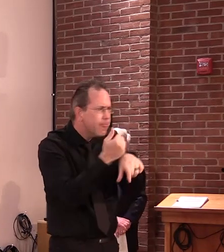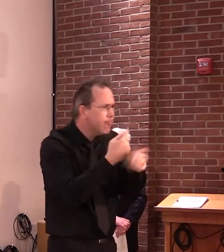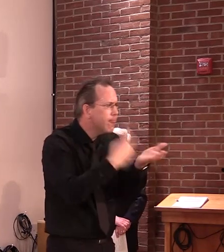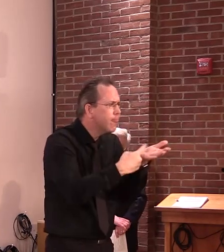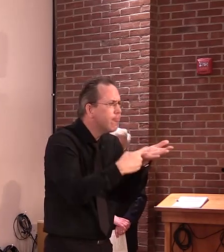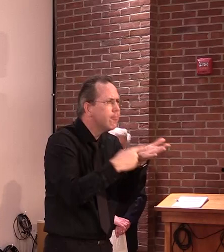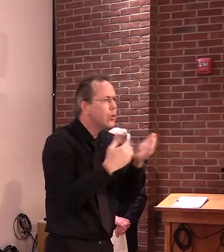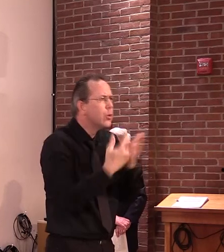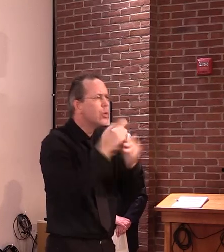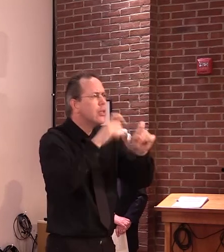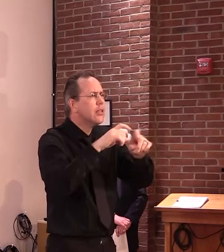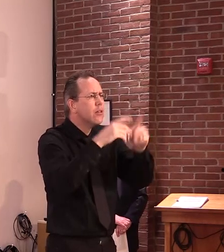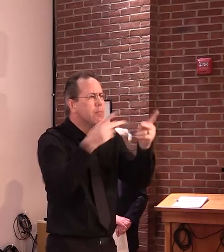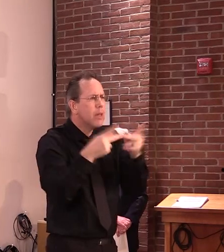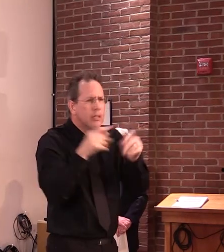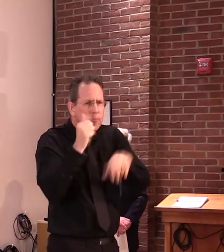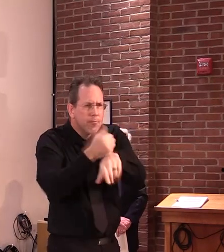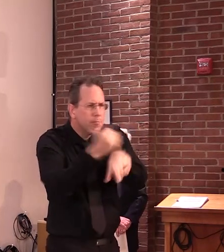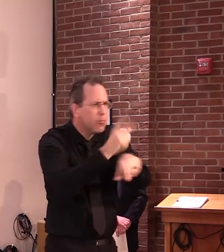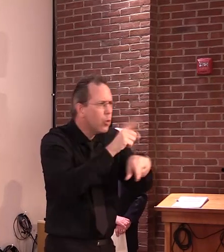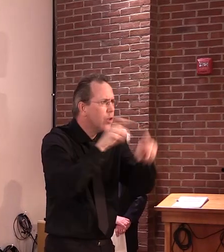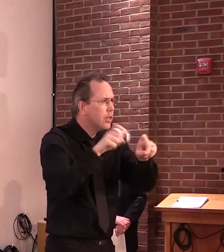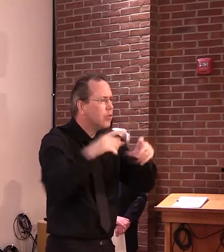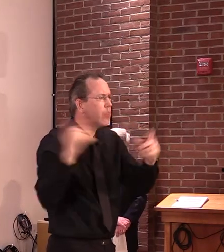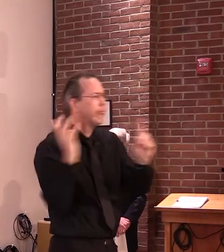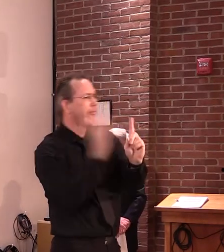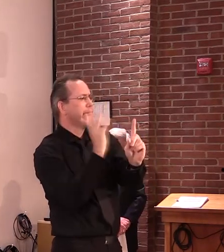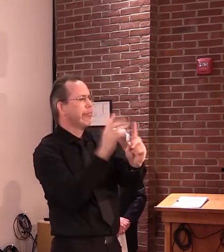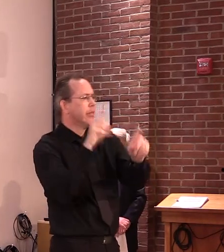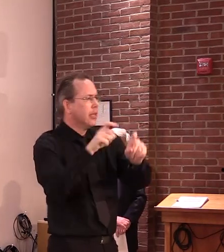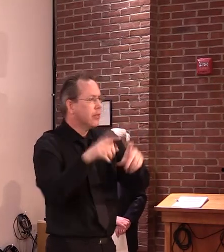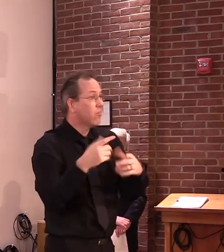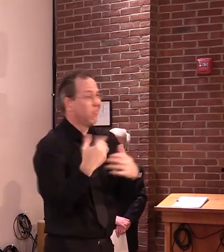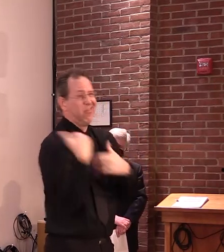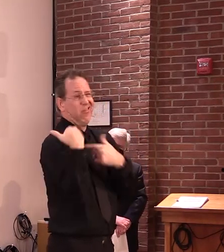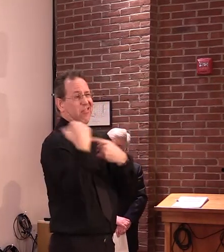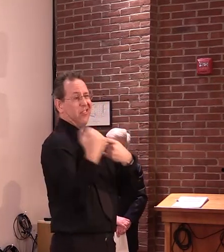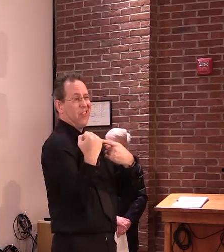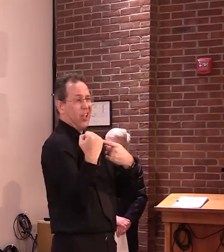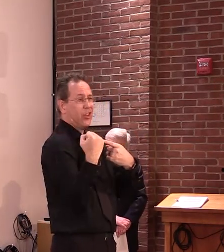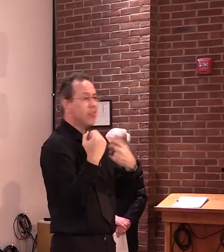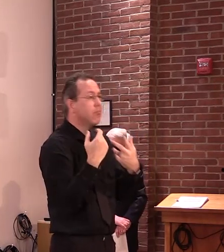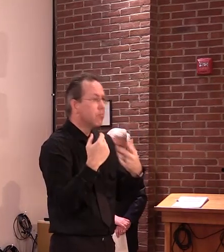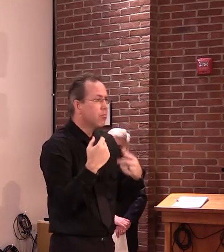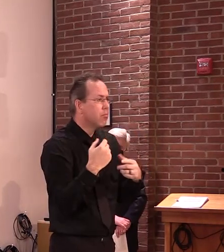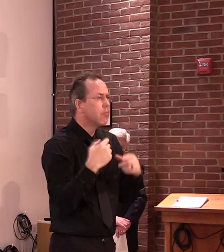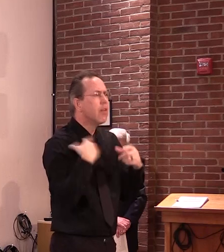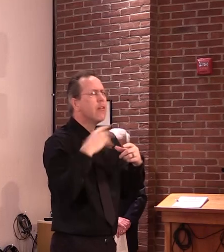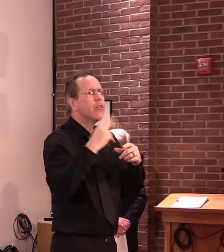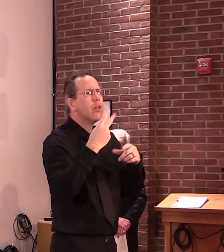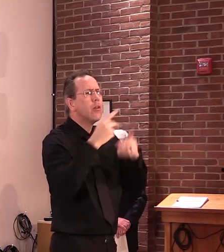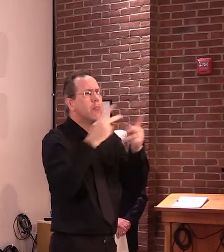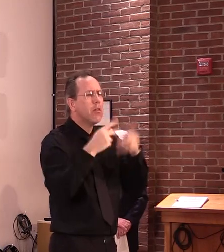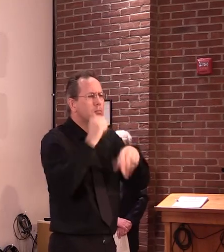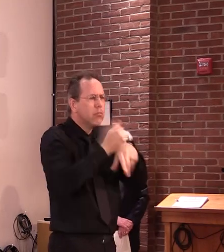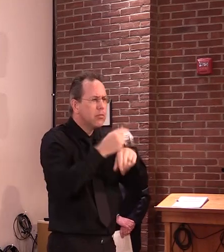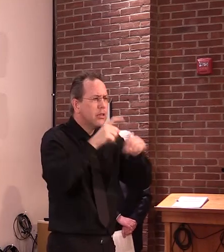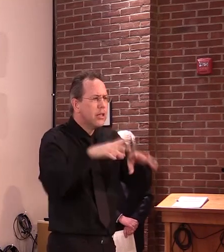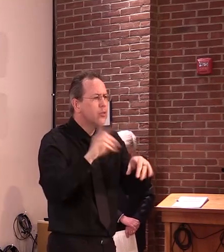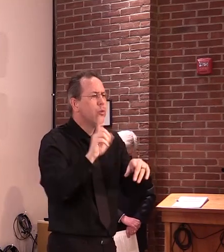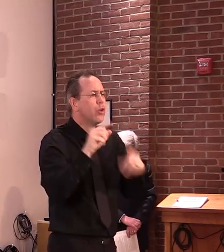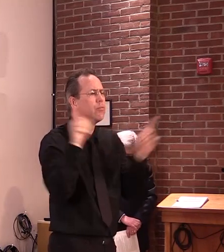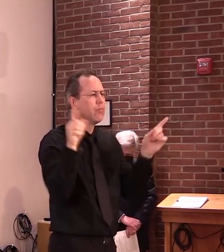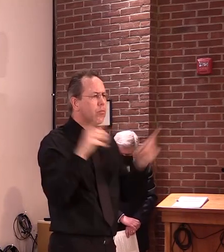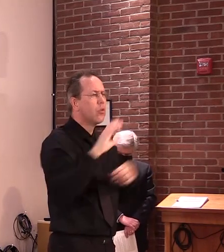Just on Saturday, we hosted the second such event in the health department lab parking lot in Colchester.